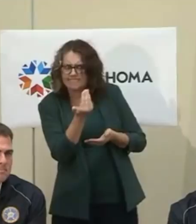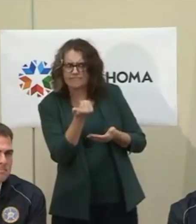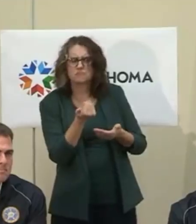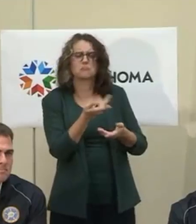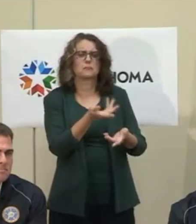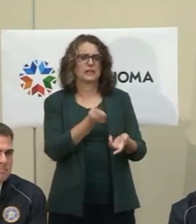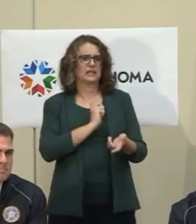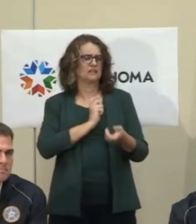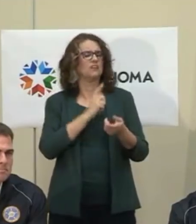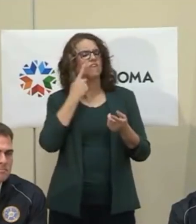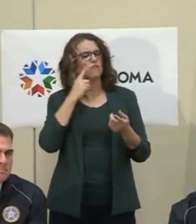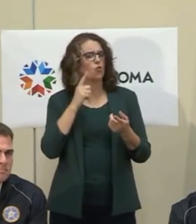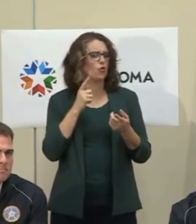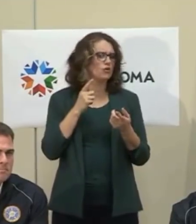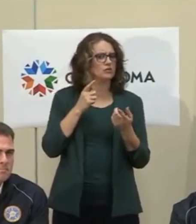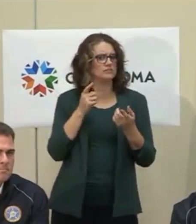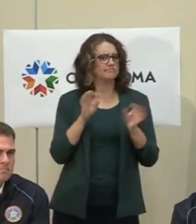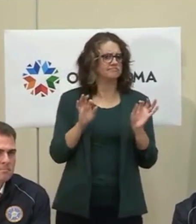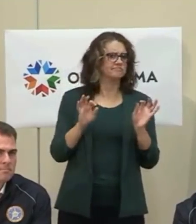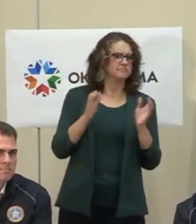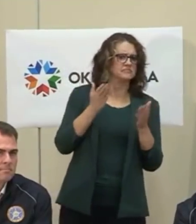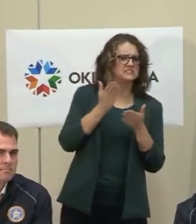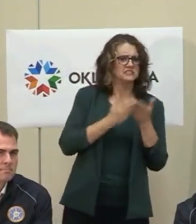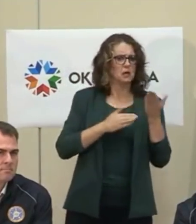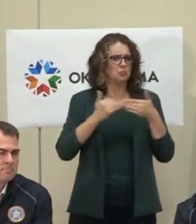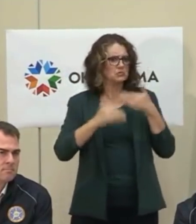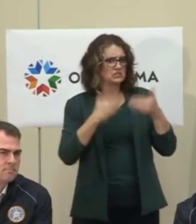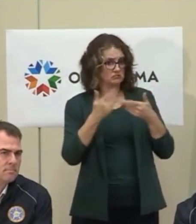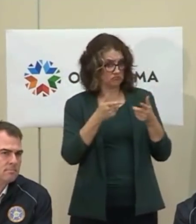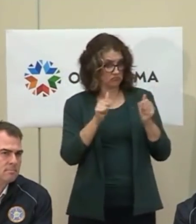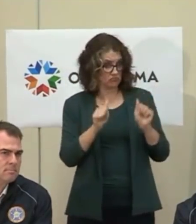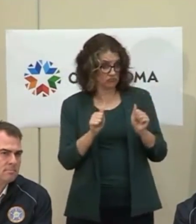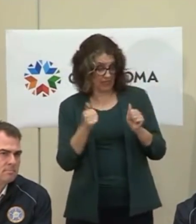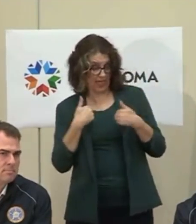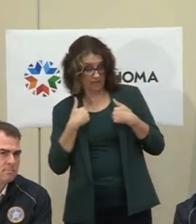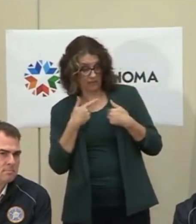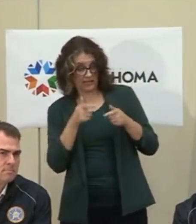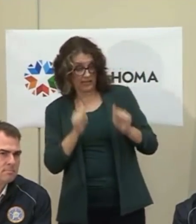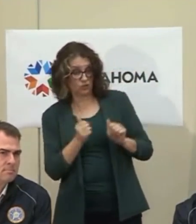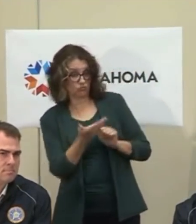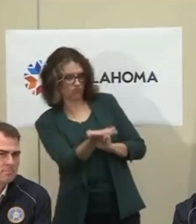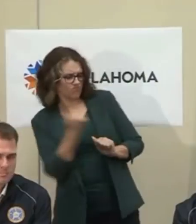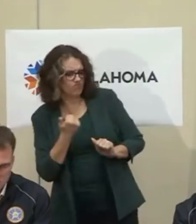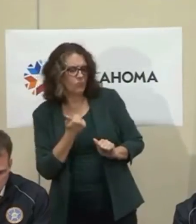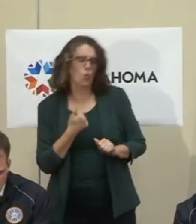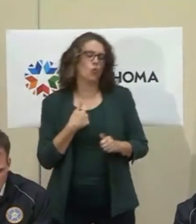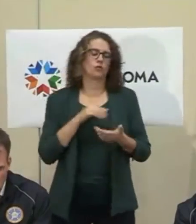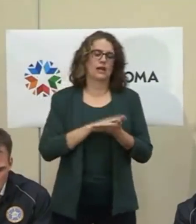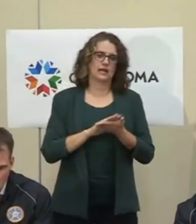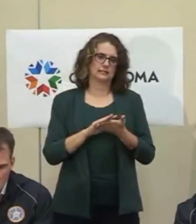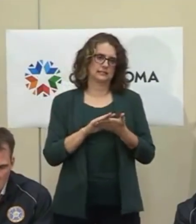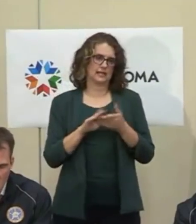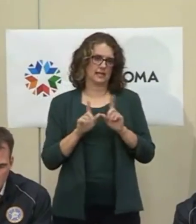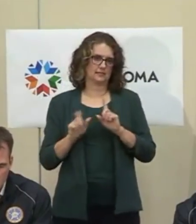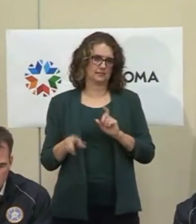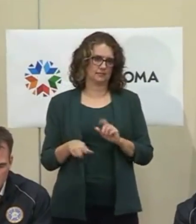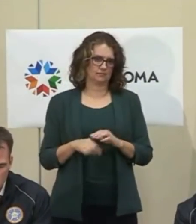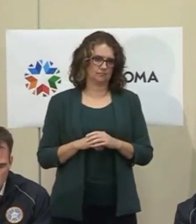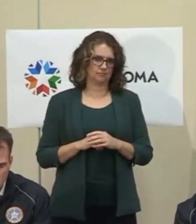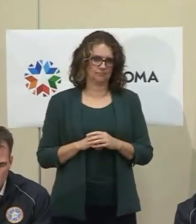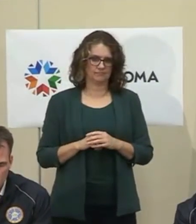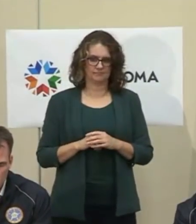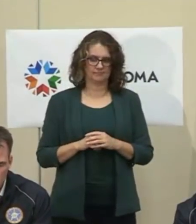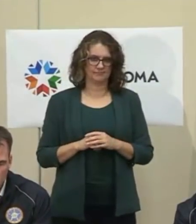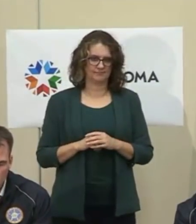hand over that personal protective equipment such that the 9.3 days can be expanded? Yeah, think